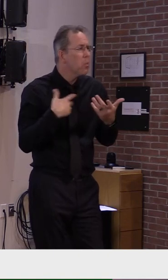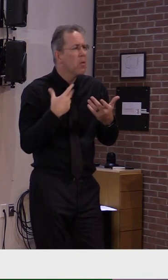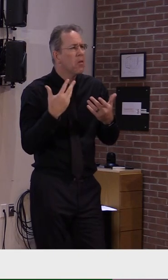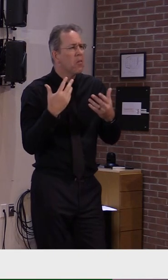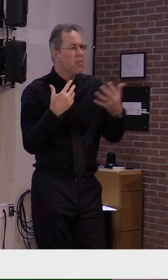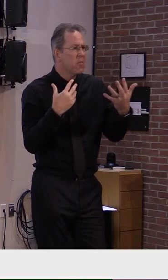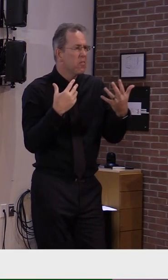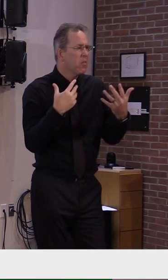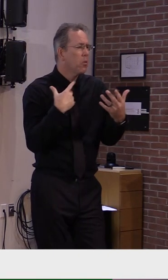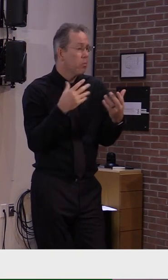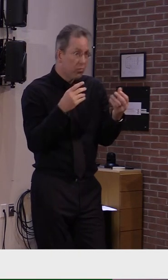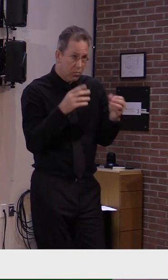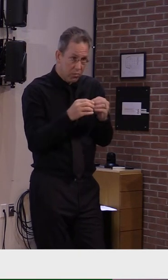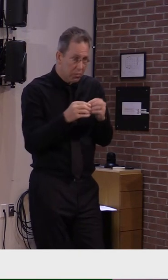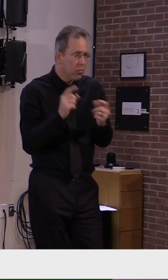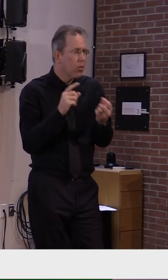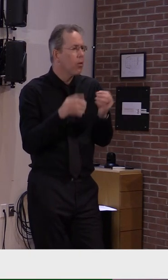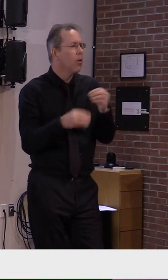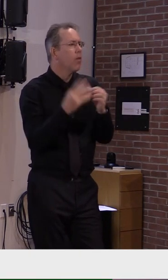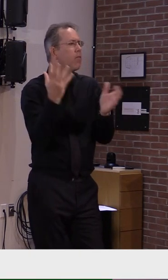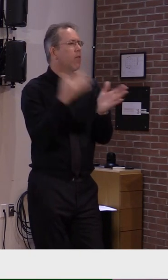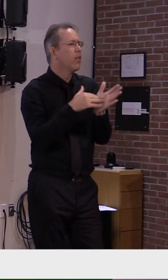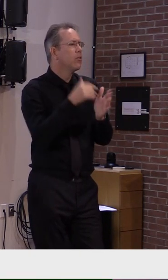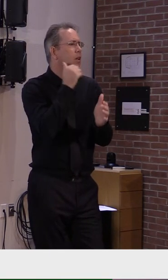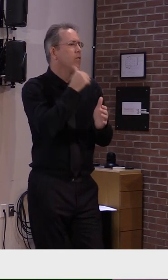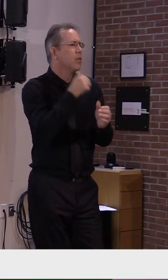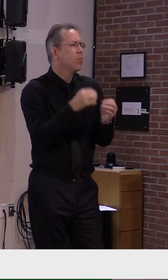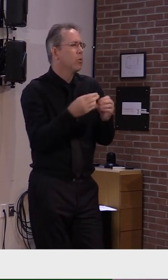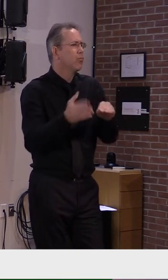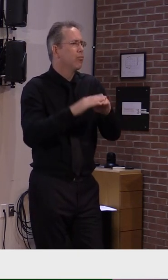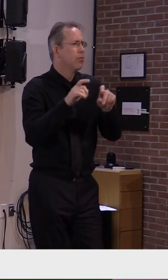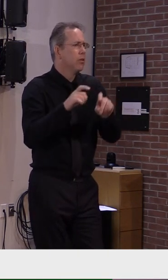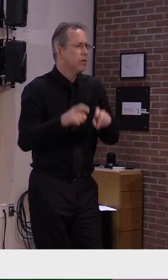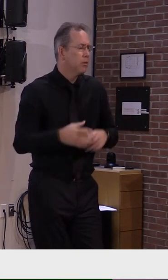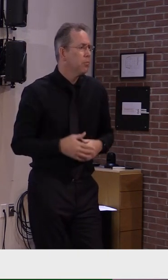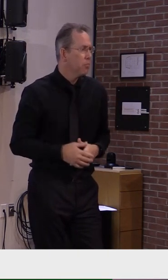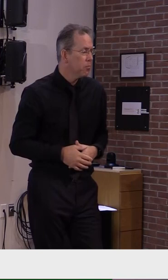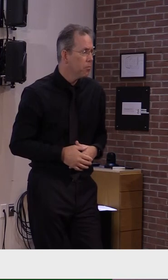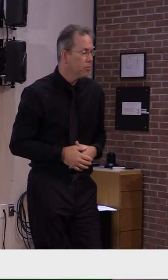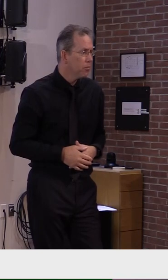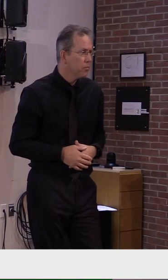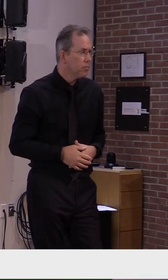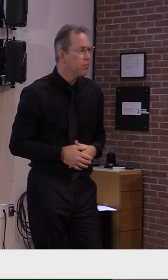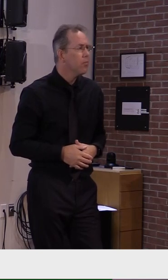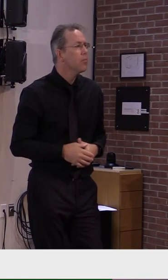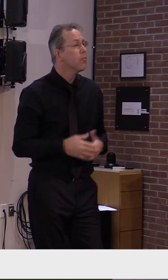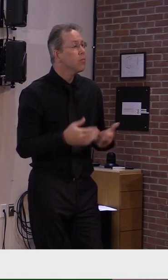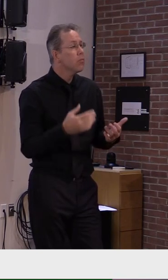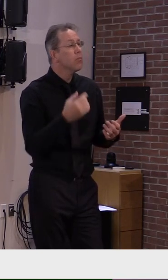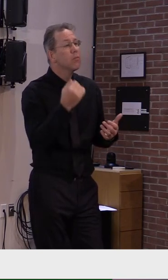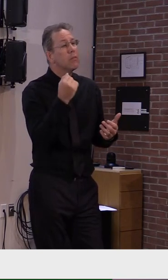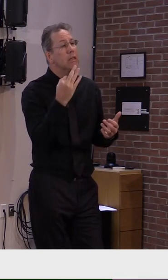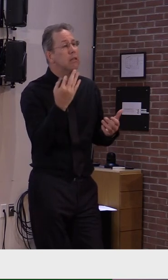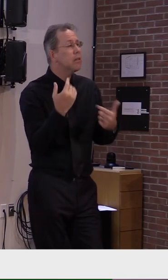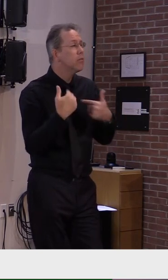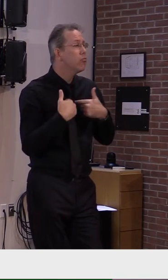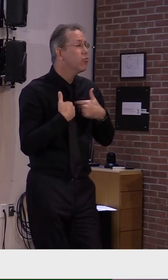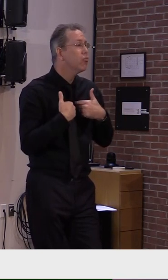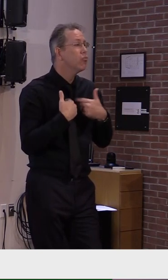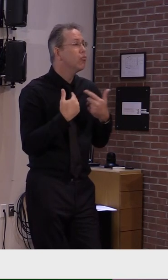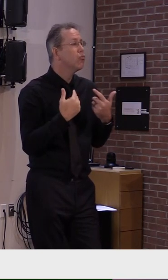for registration will be going through sort of a website and